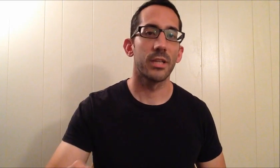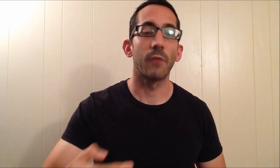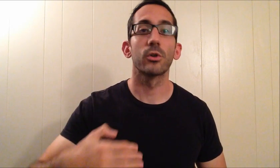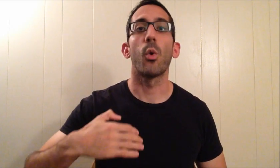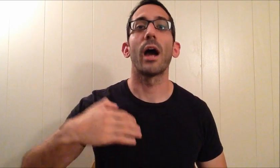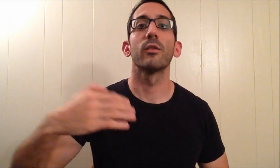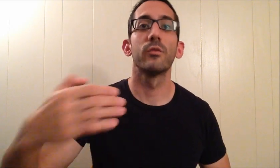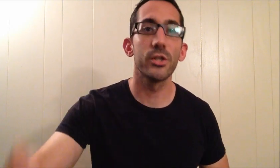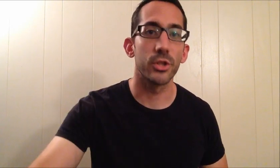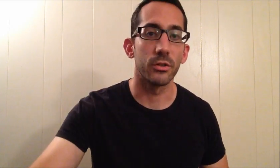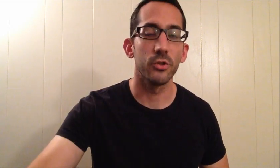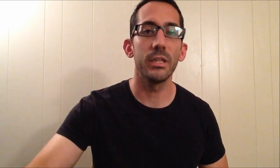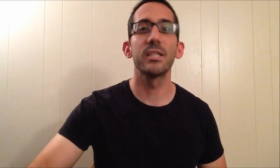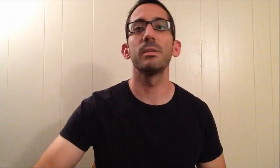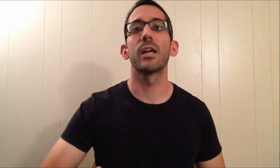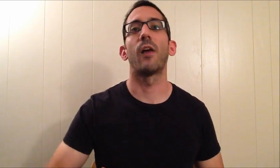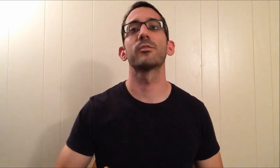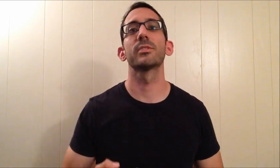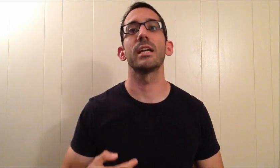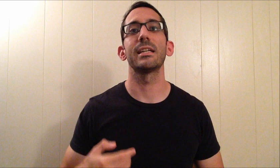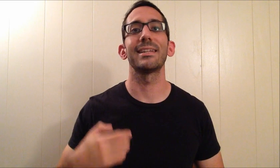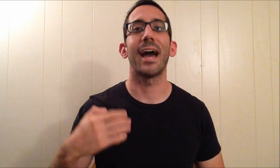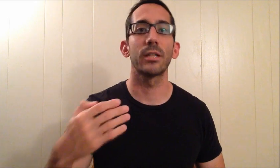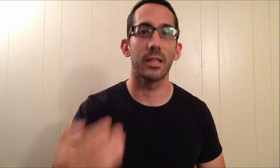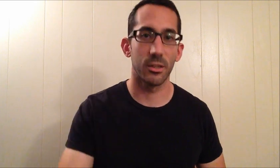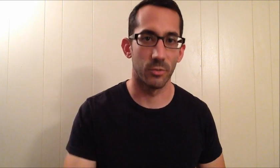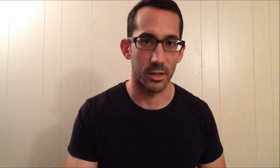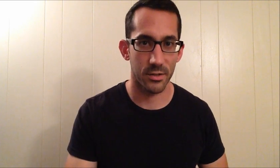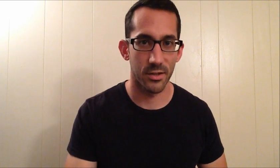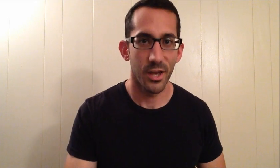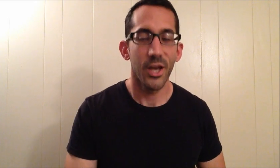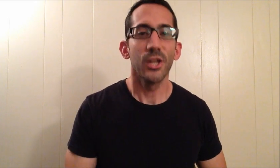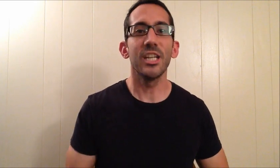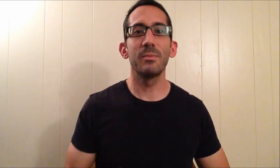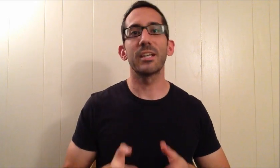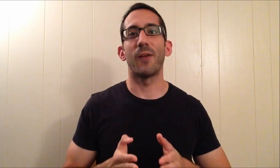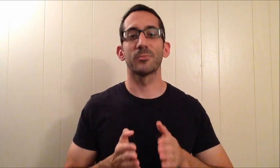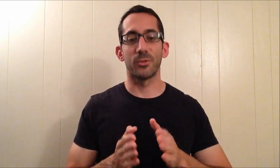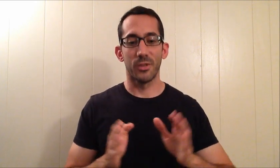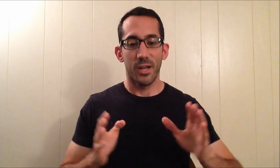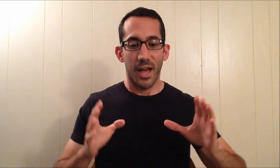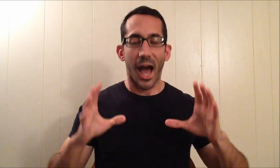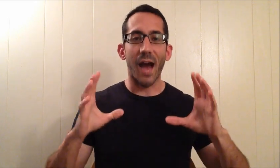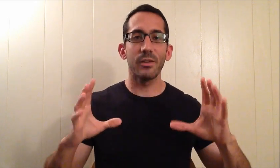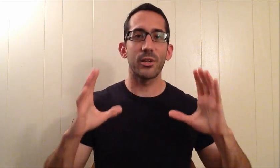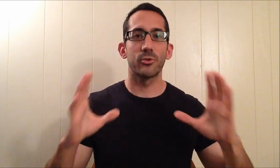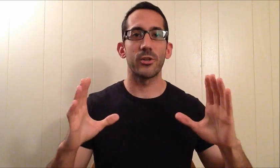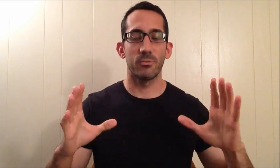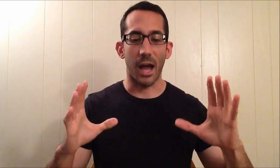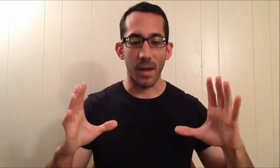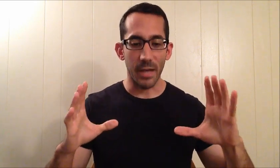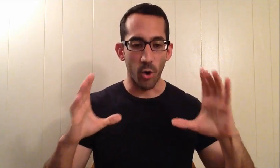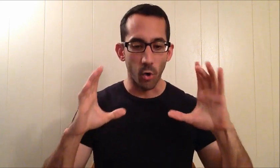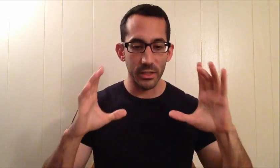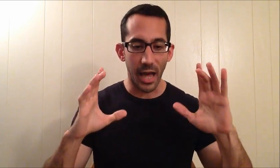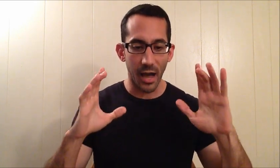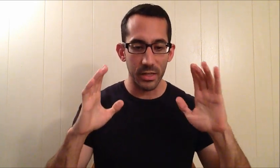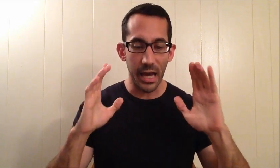that require vision, you need to be comfortable taking calculated risks. You need to be comfortable having a treasure map and only having